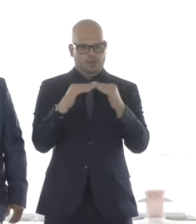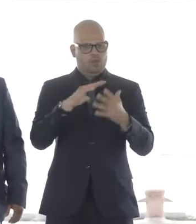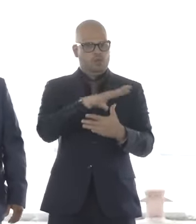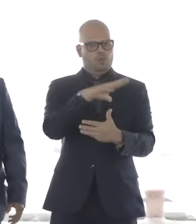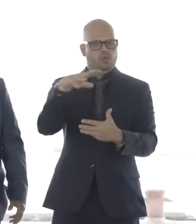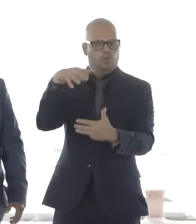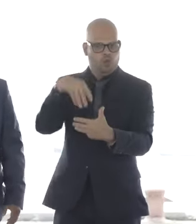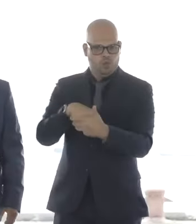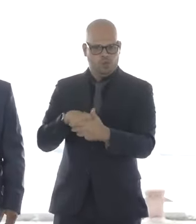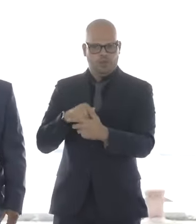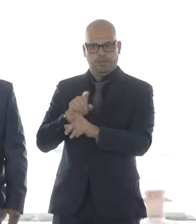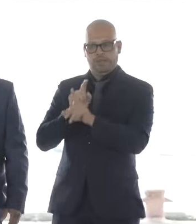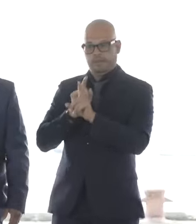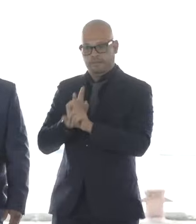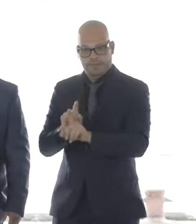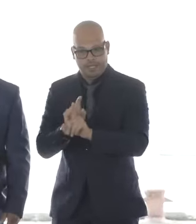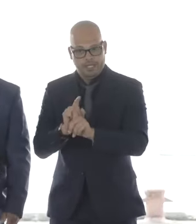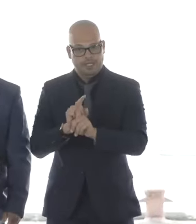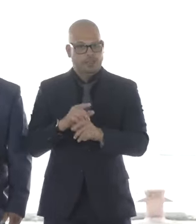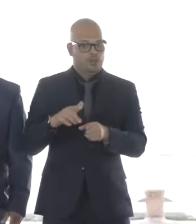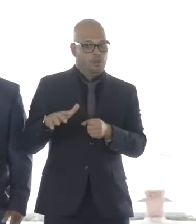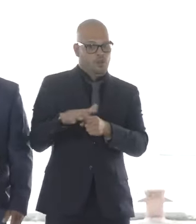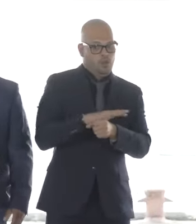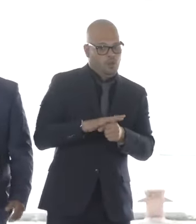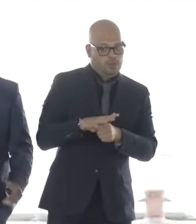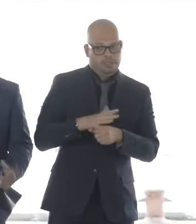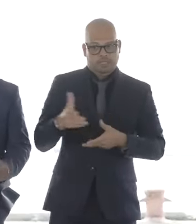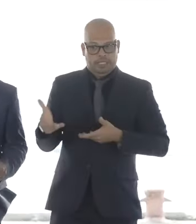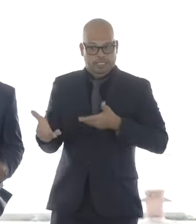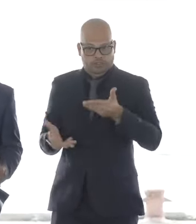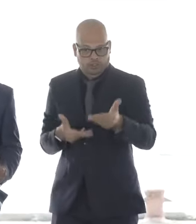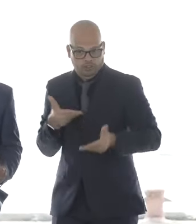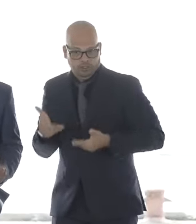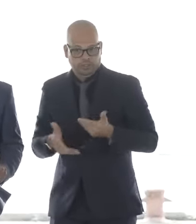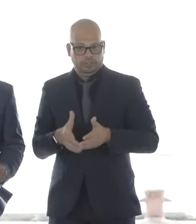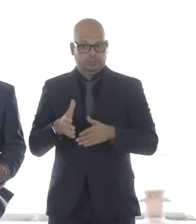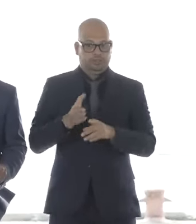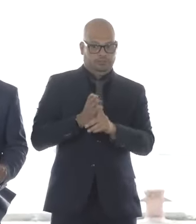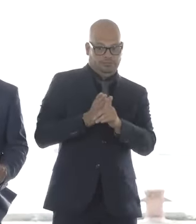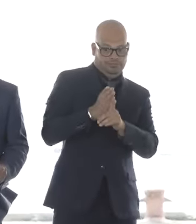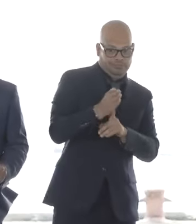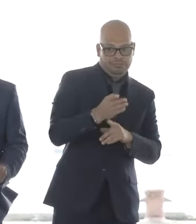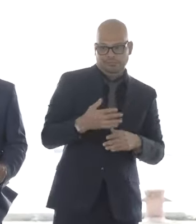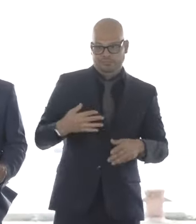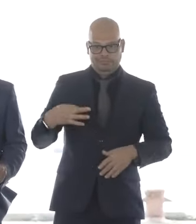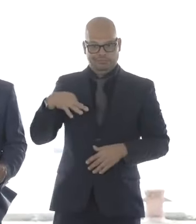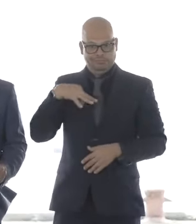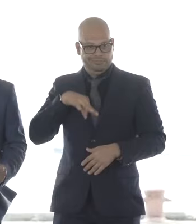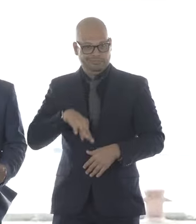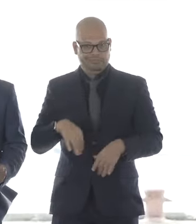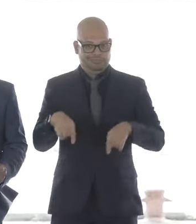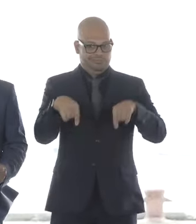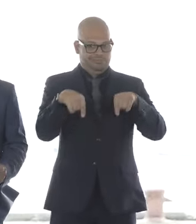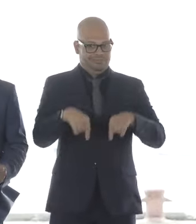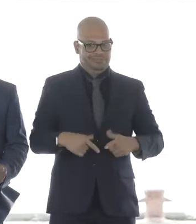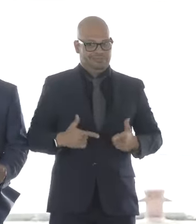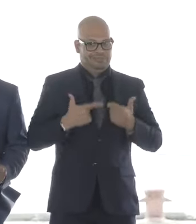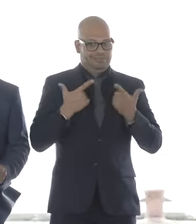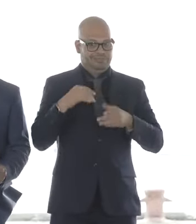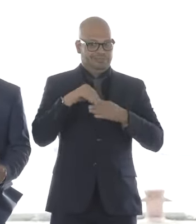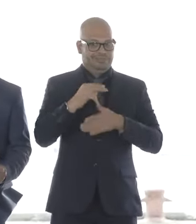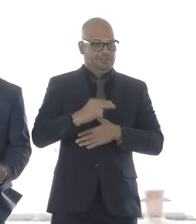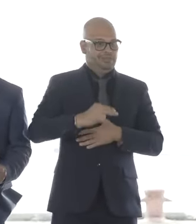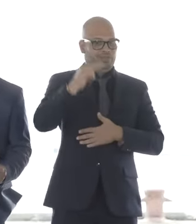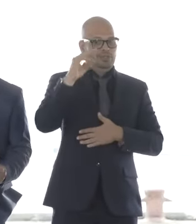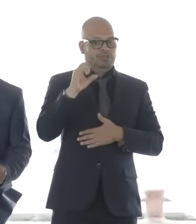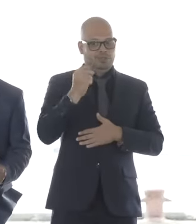and local hire goals, directly benefiting the residents of Salem and all the North Shore, while ensuring that this